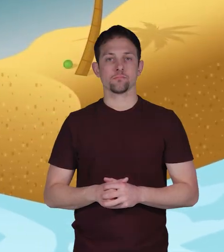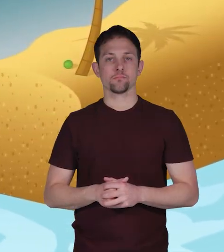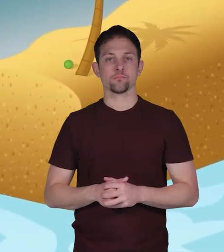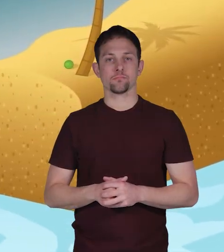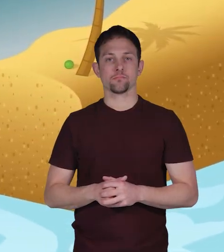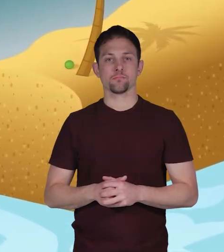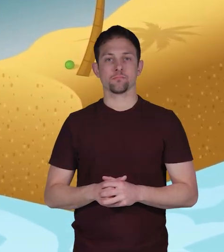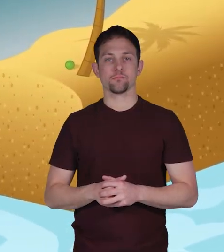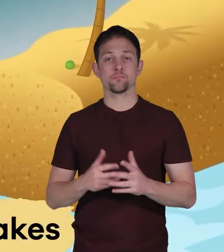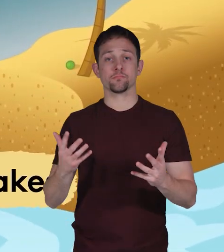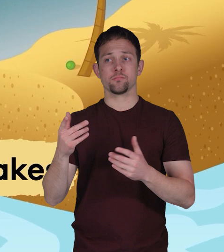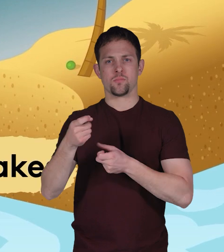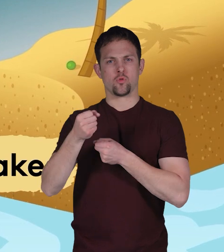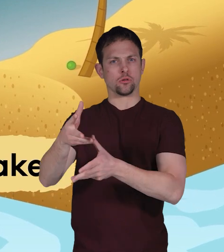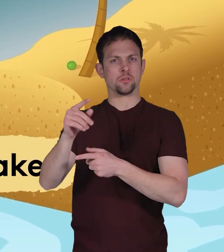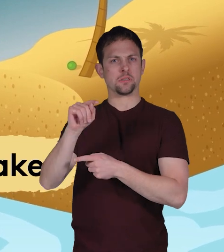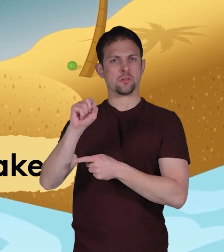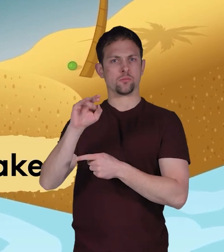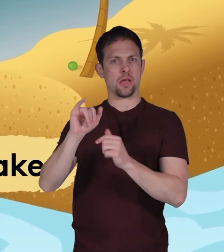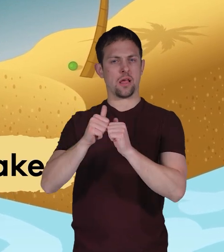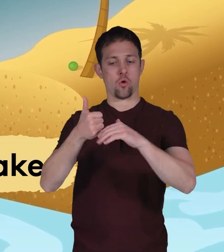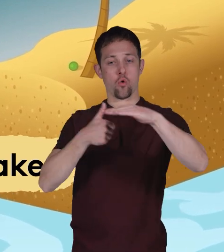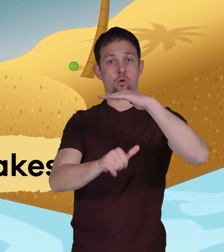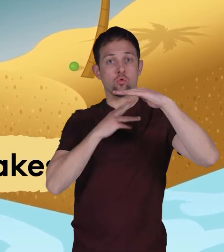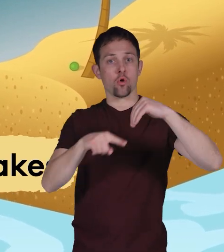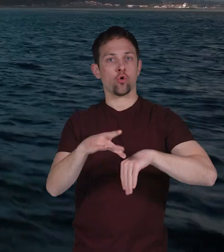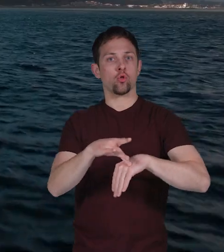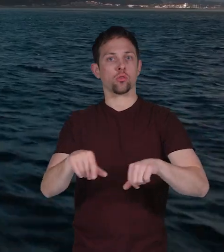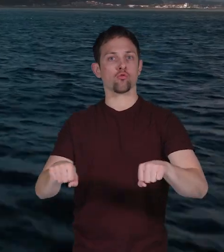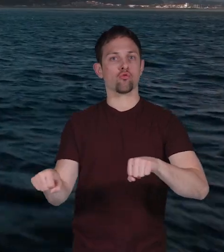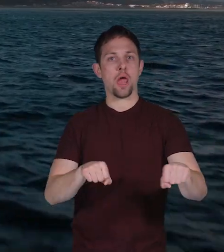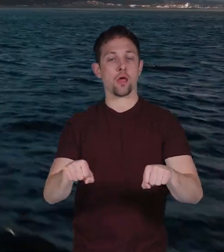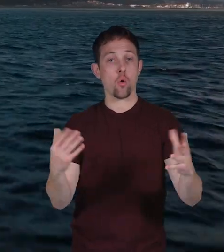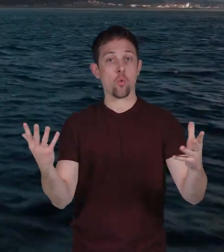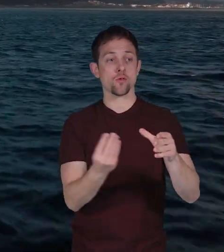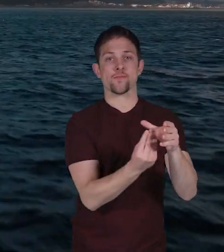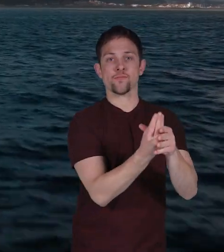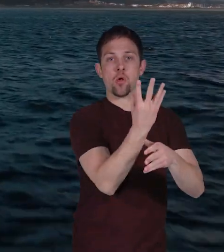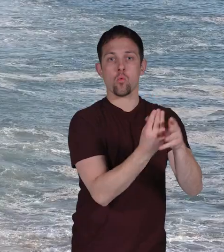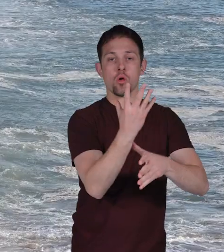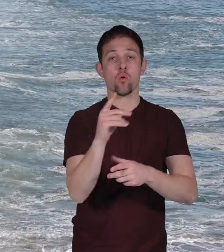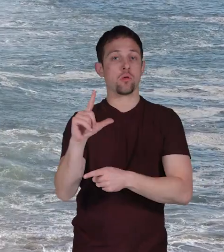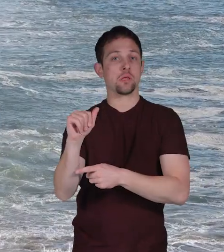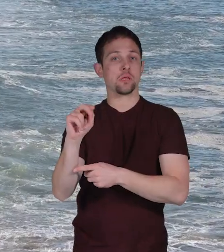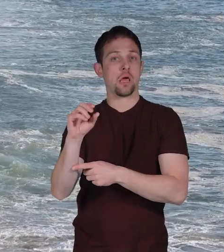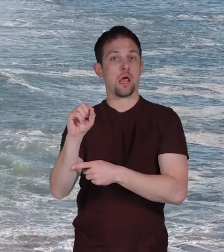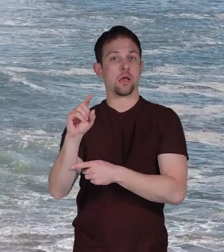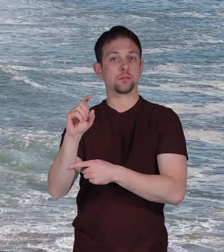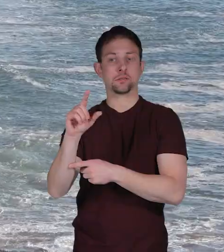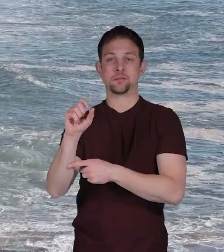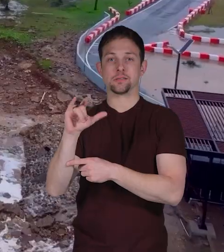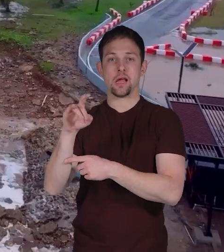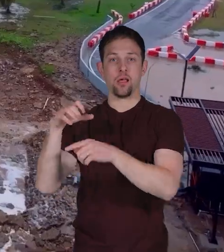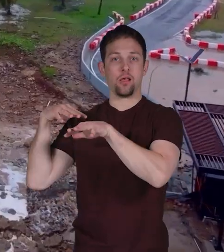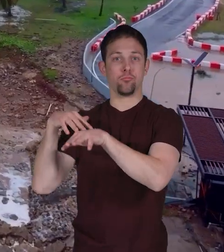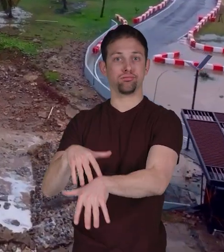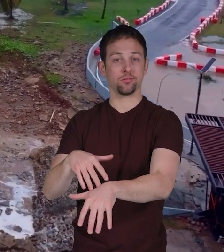They are caused by underwater earthquakes, volcanic eruptions, or landslides, and are considered a